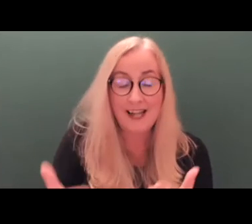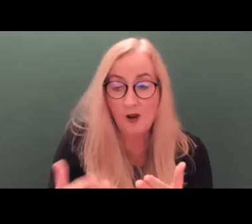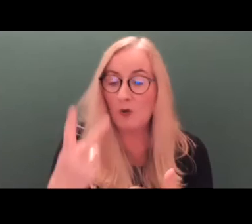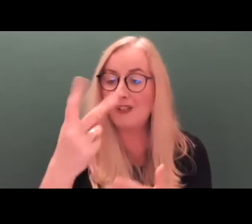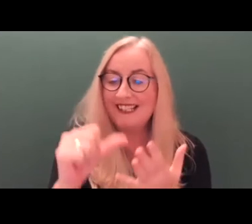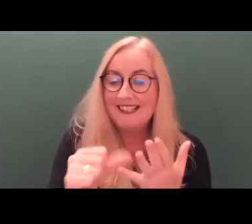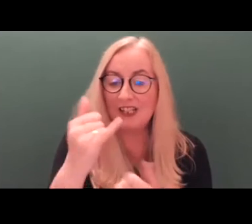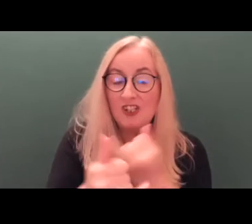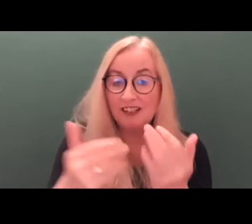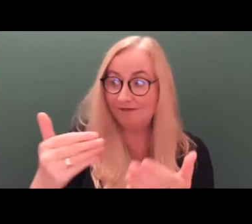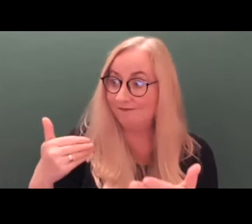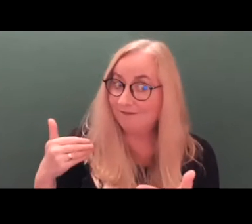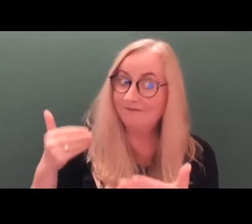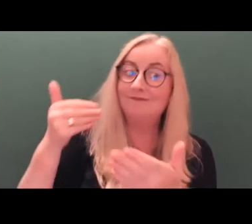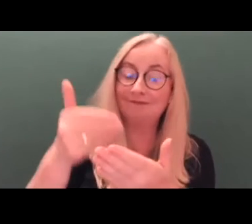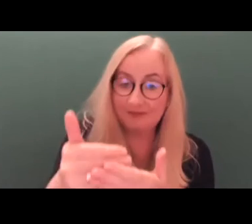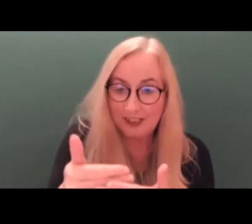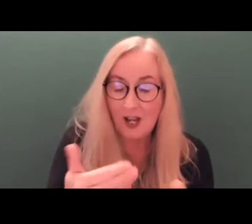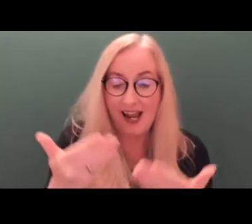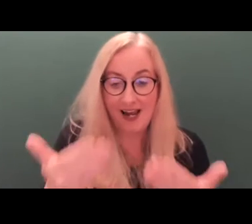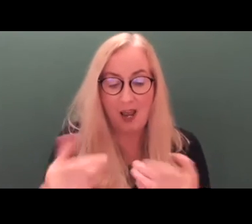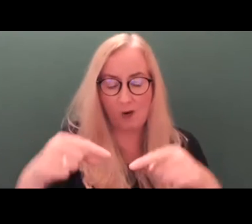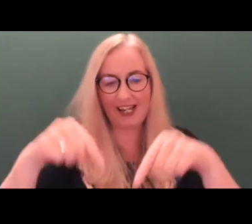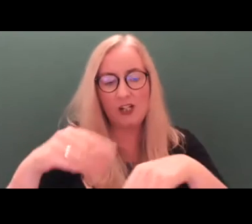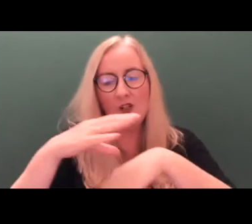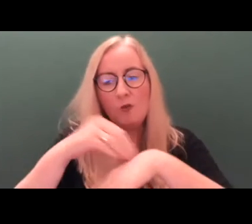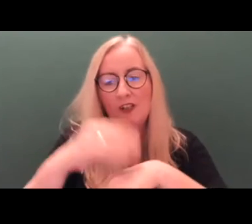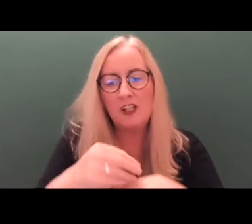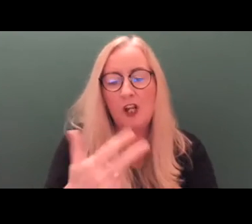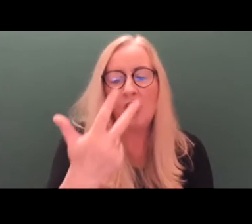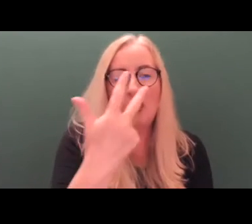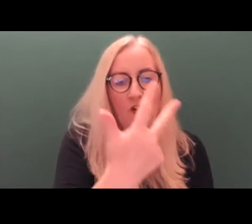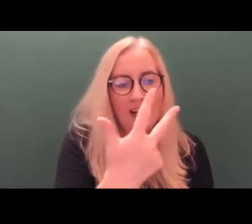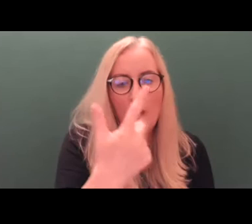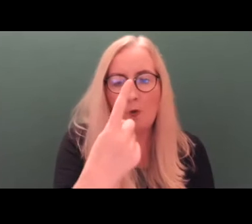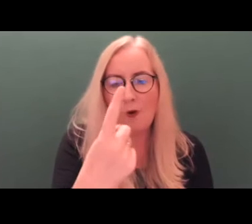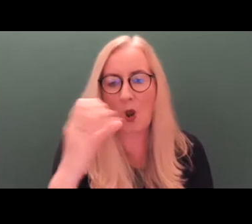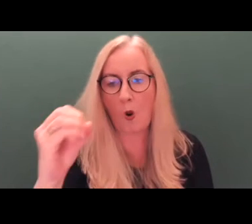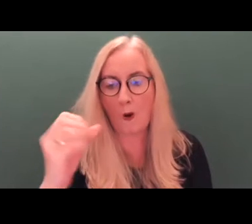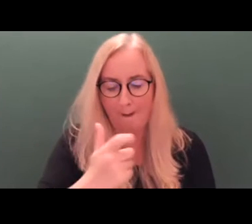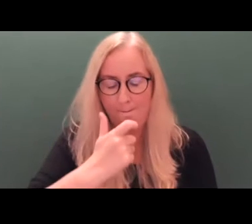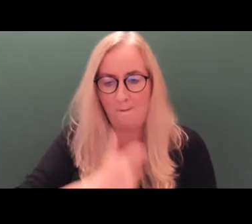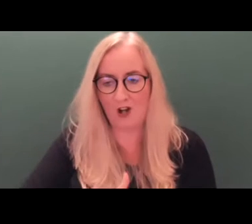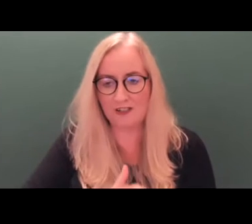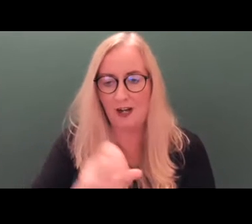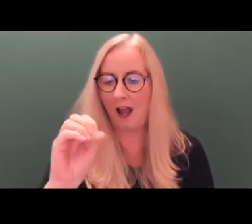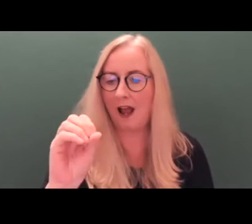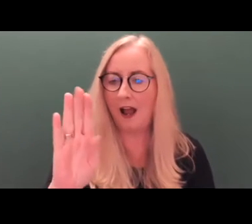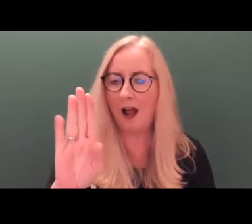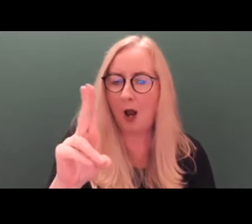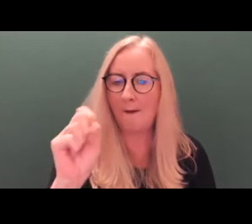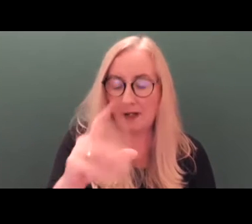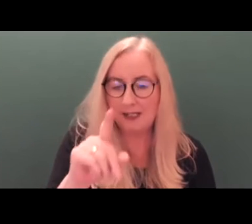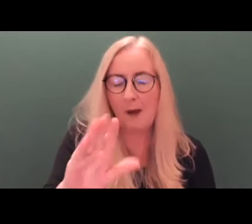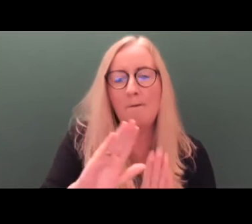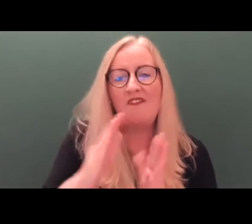we have in Sweden 310 person Ombudsman that provide supported